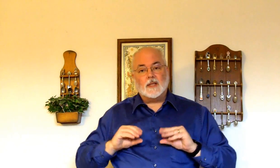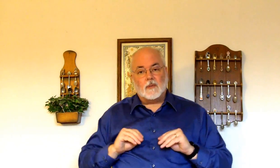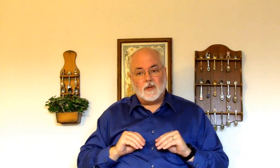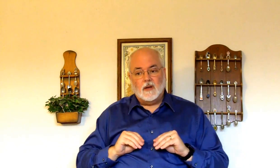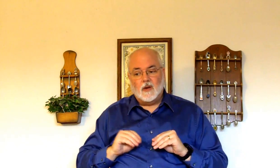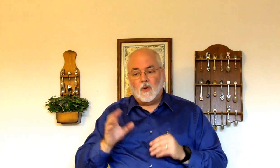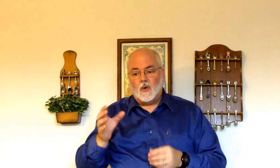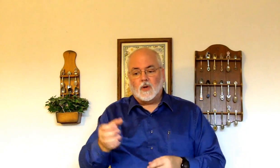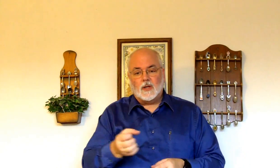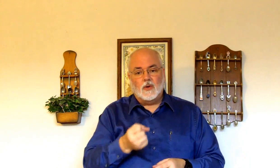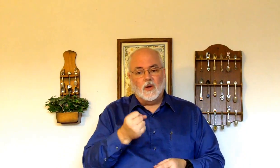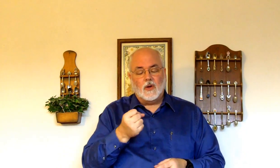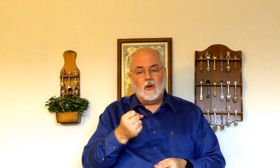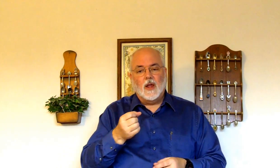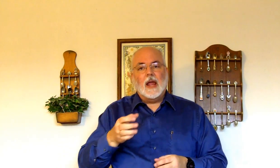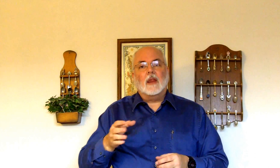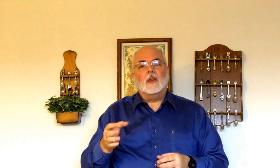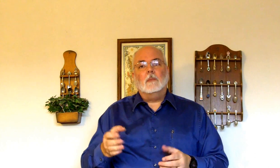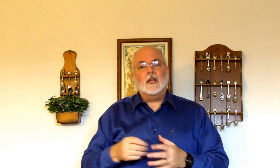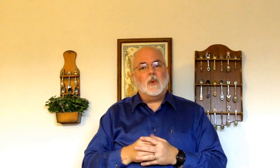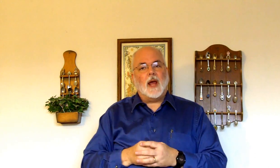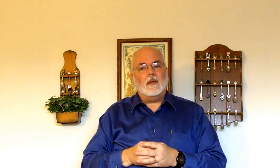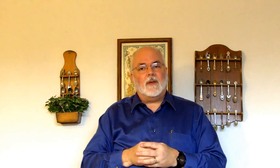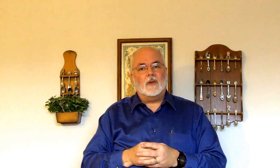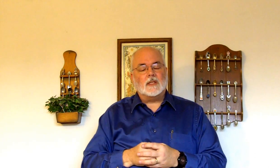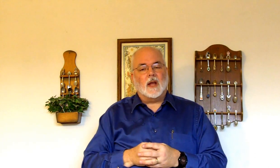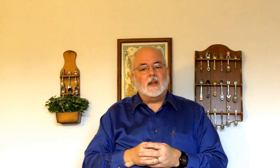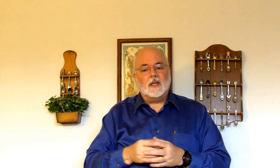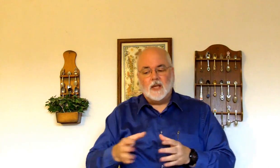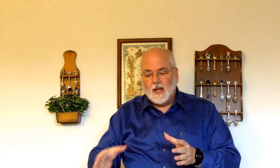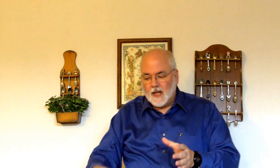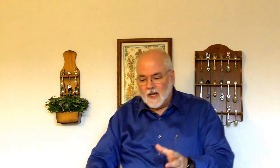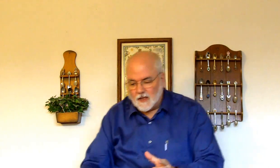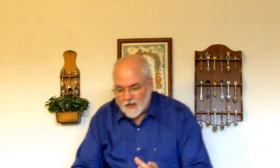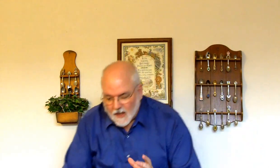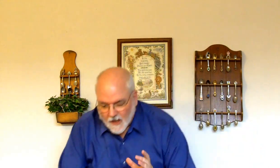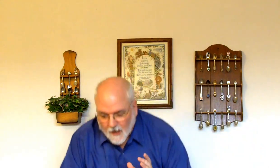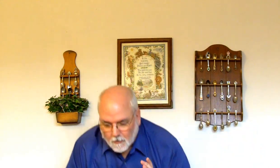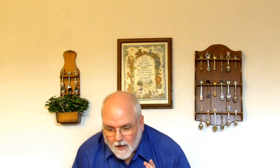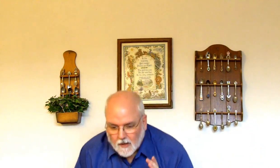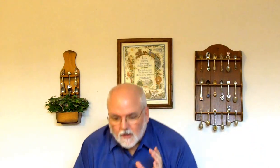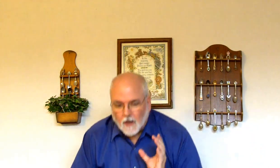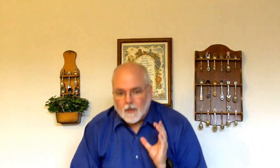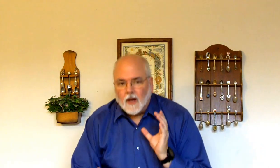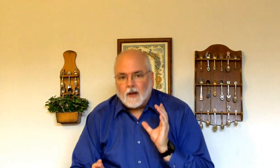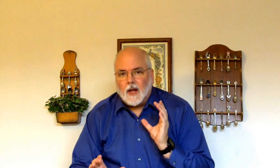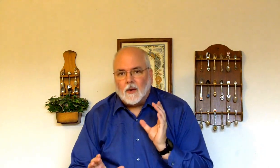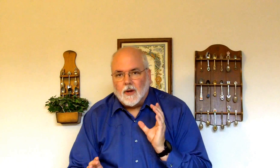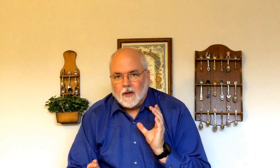Accepted. Took. The best way I found to sign this. Is. He picked it up. And carried it.